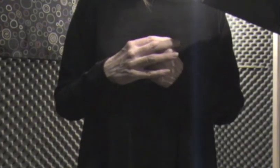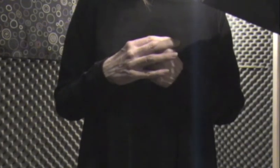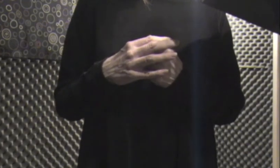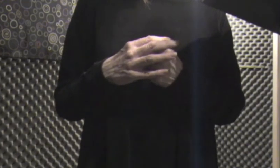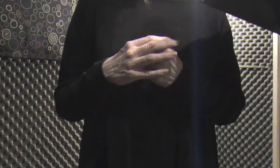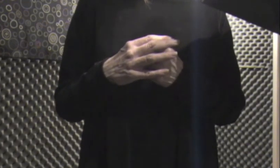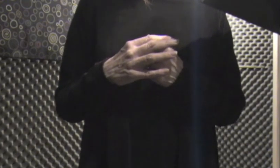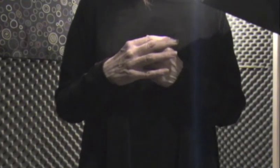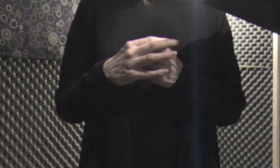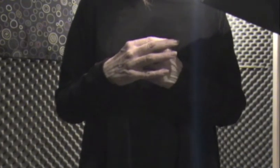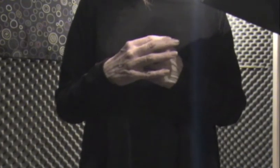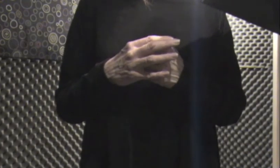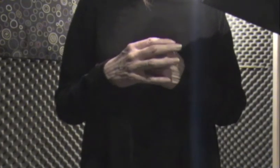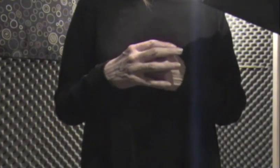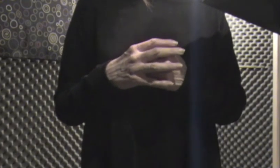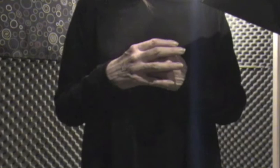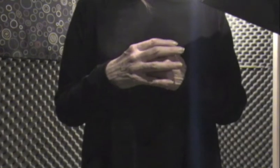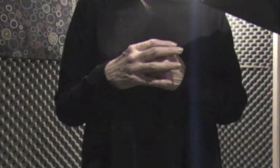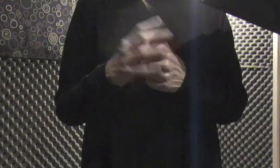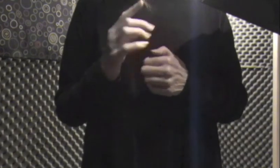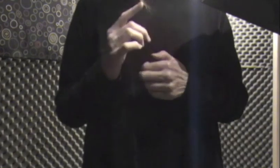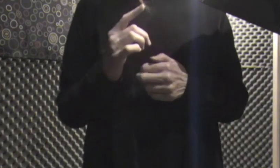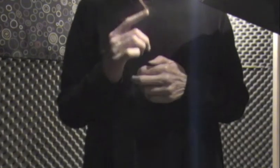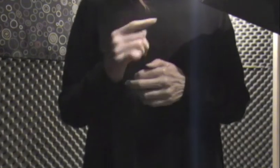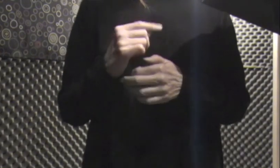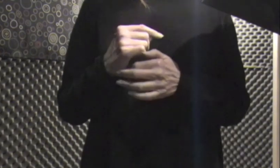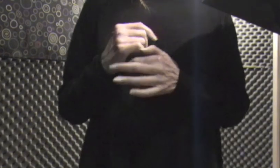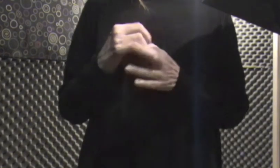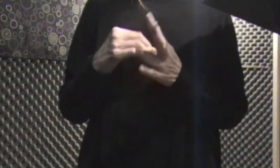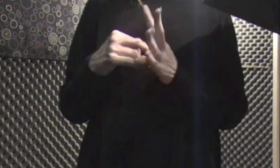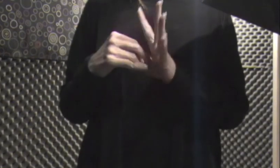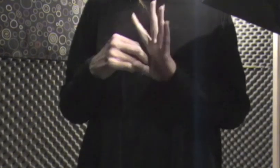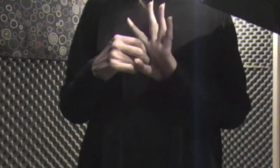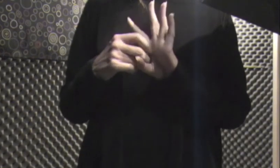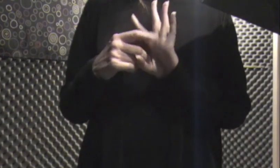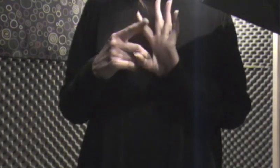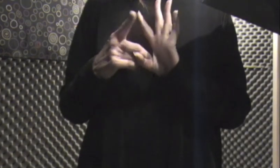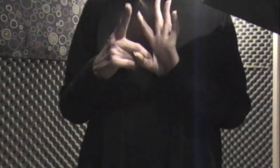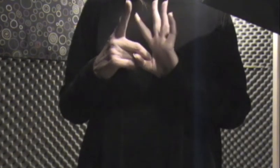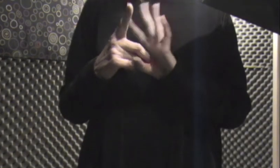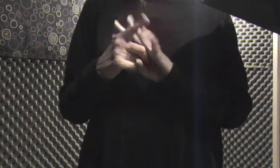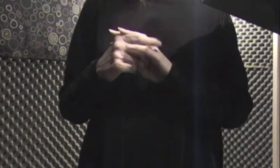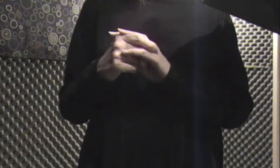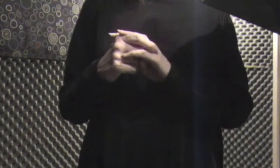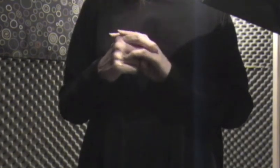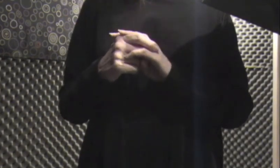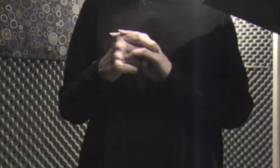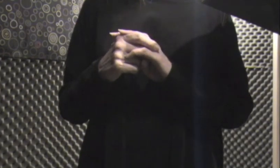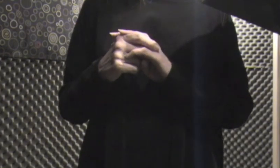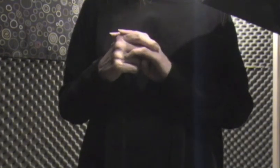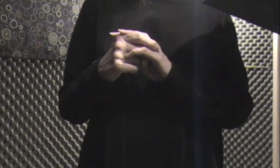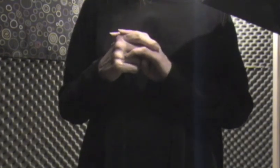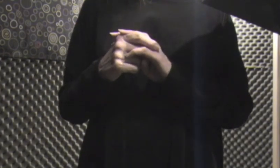I saw of her Was her long black hair And a glimpse of a rosy soul As she carried off my heart